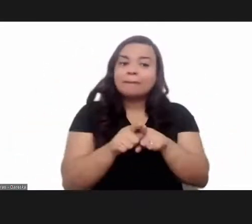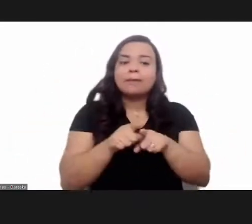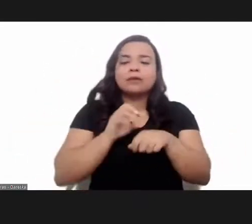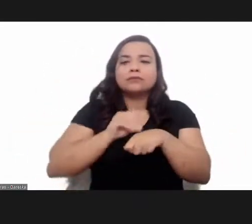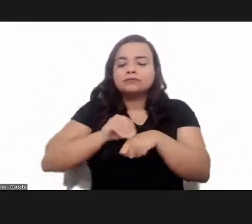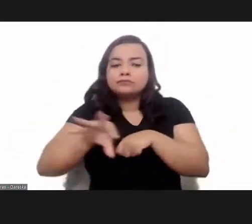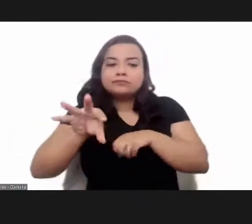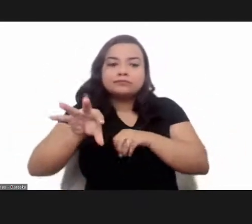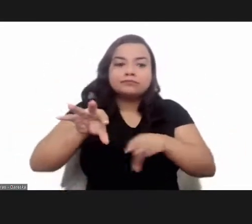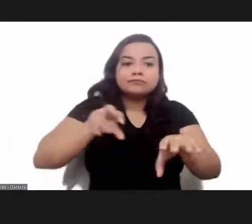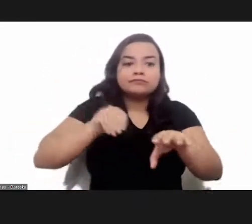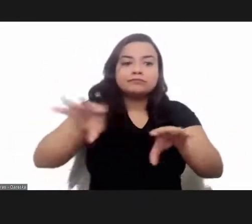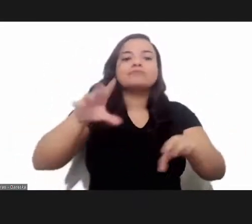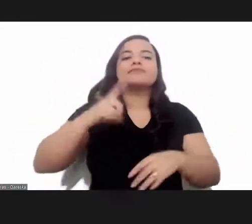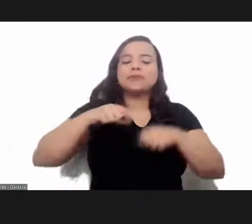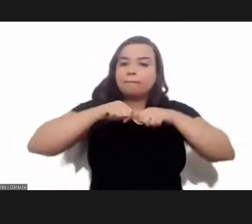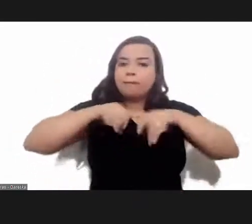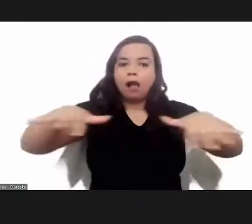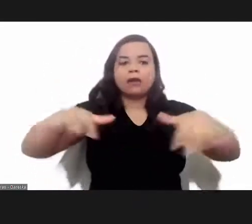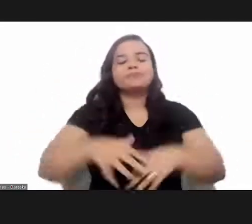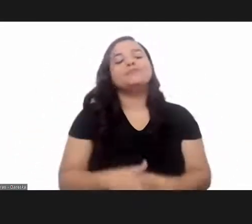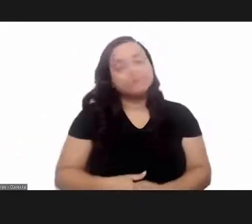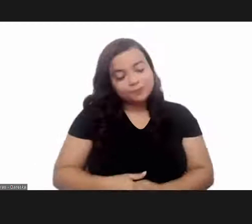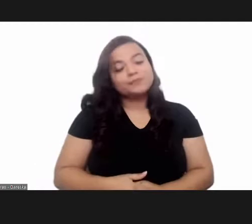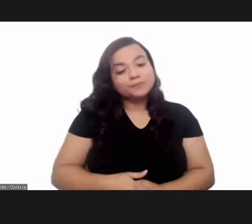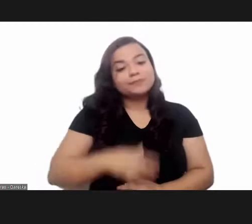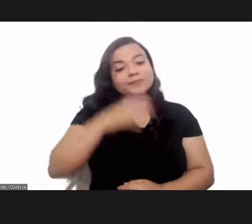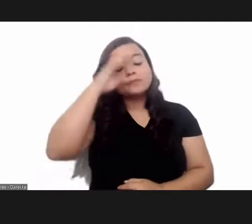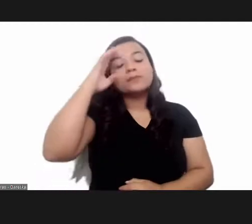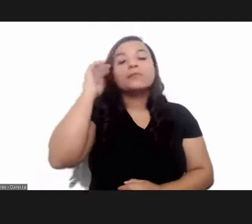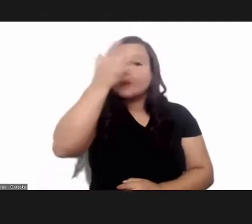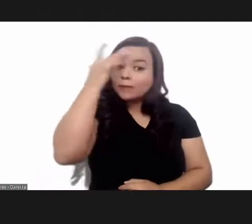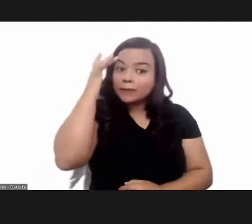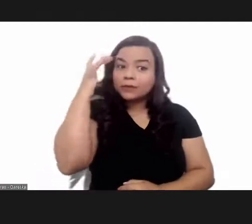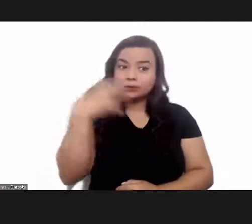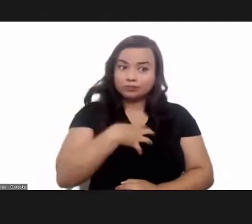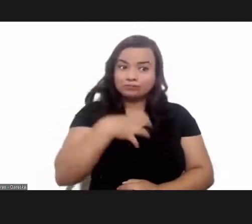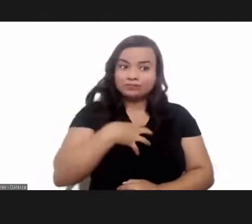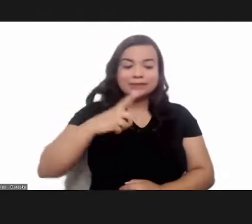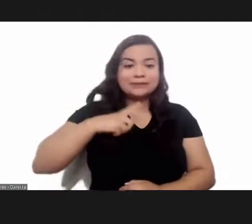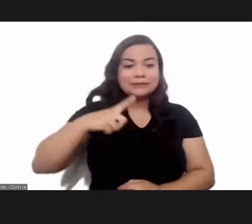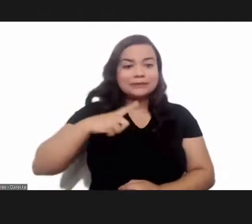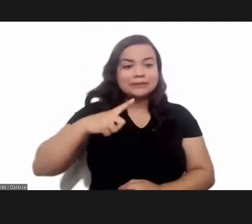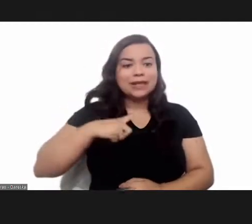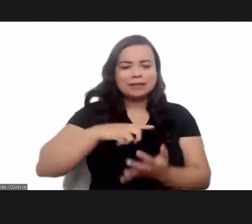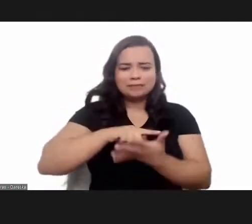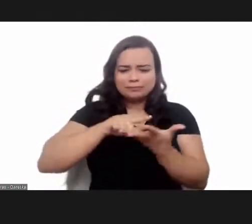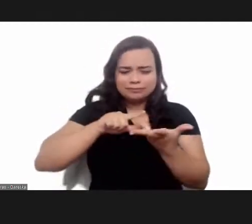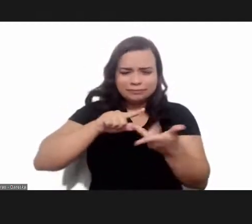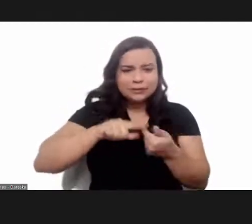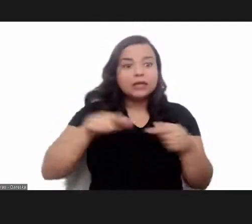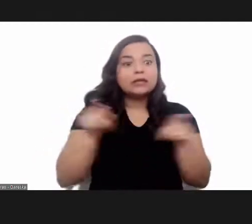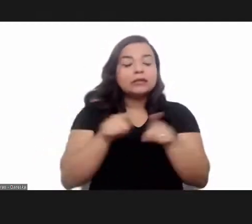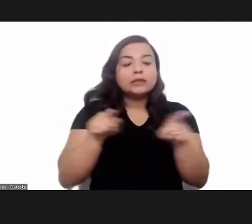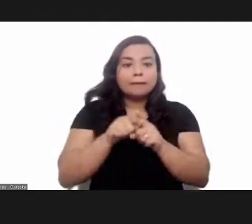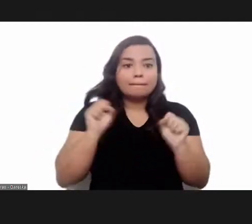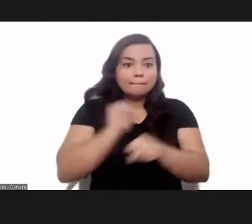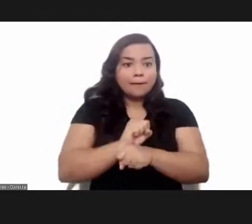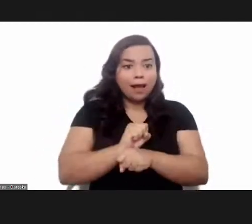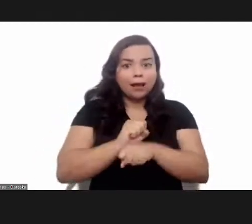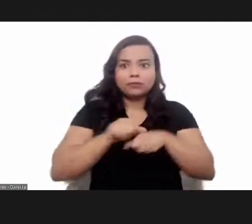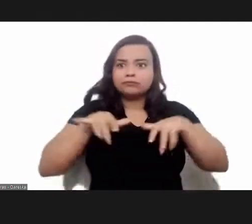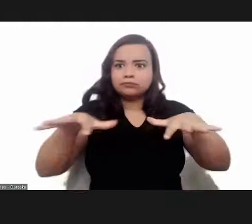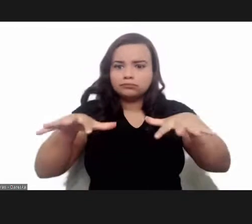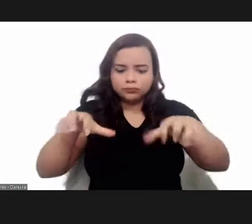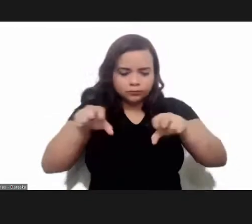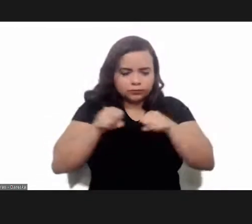the active transmission routes, which are essential for persons affected by the disease and interrupting transmission.